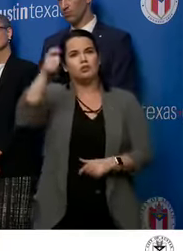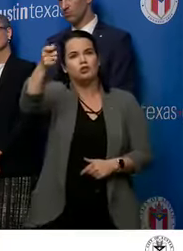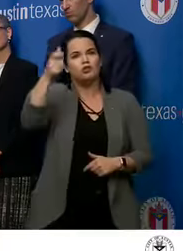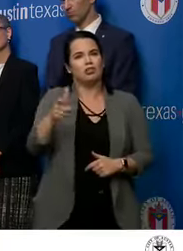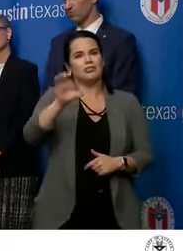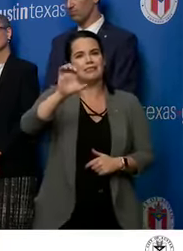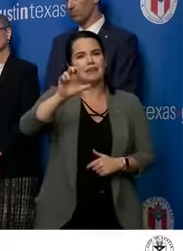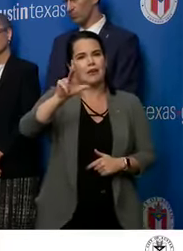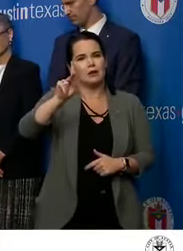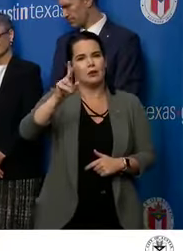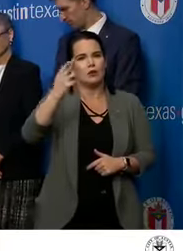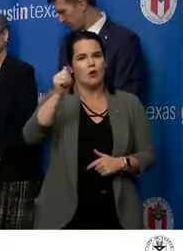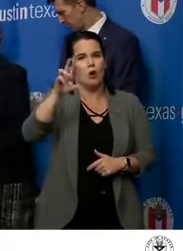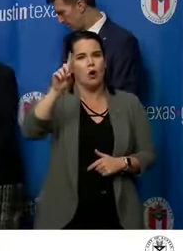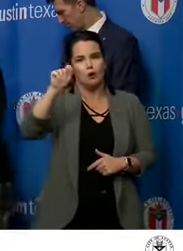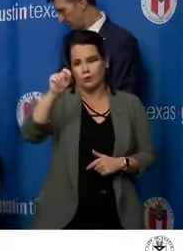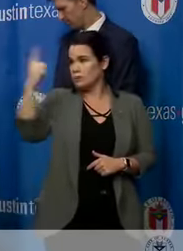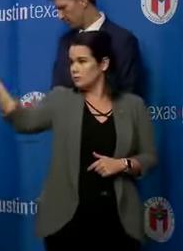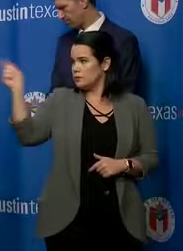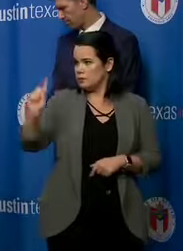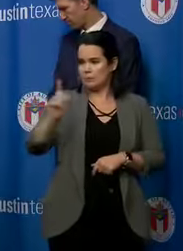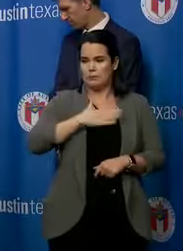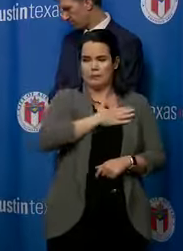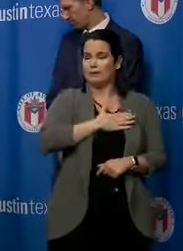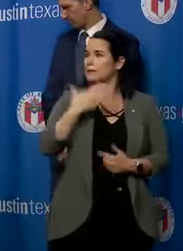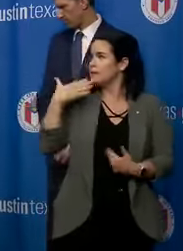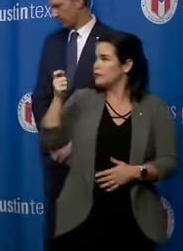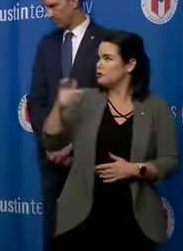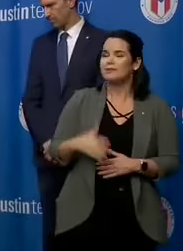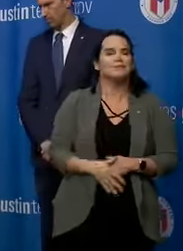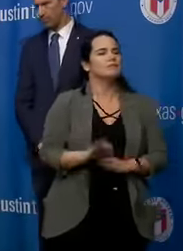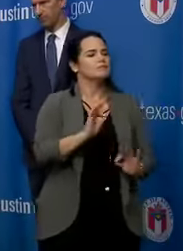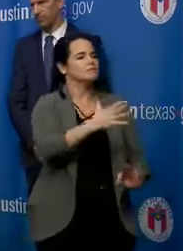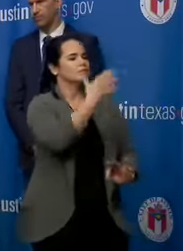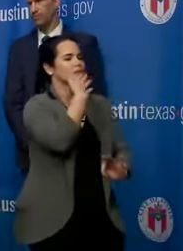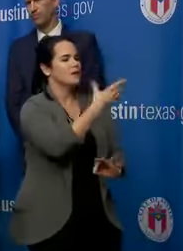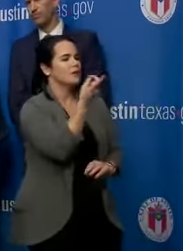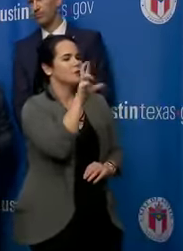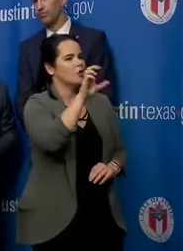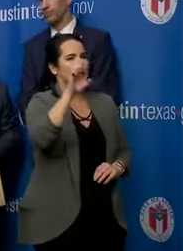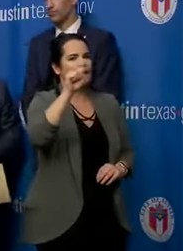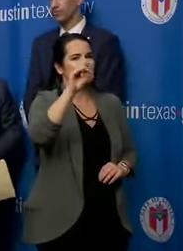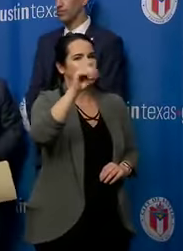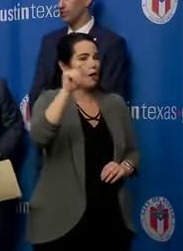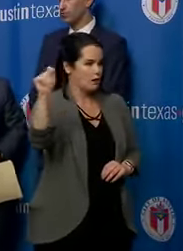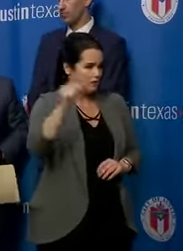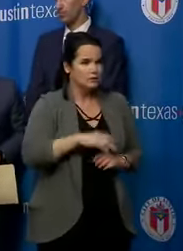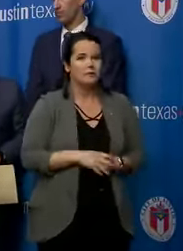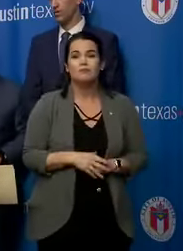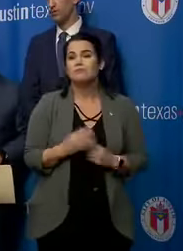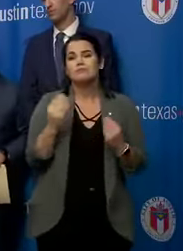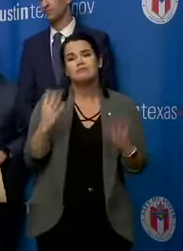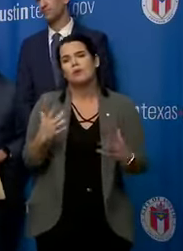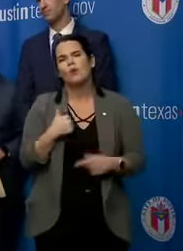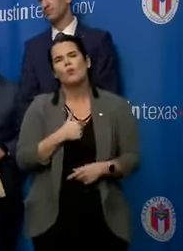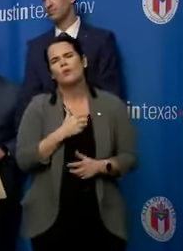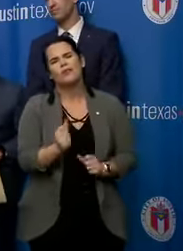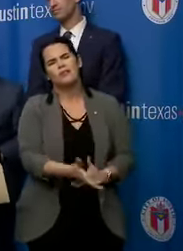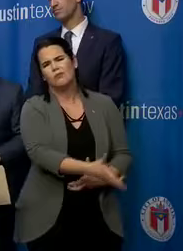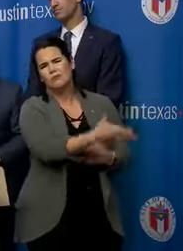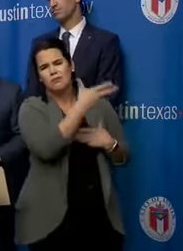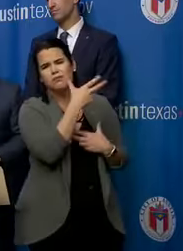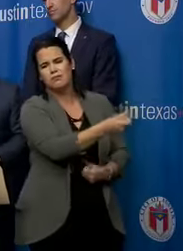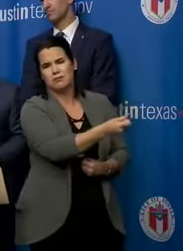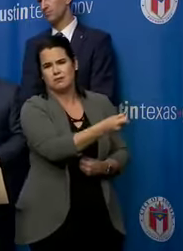to the podium. Thank you, Judge. Thank you so much, Dr. Escott. We can have full confidence in